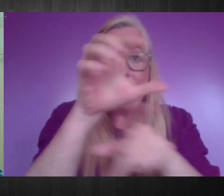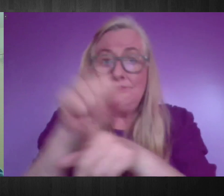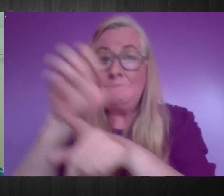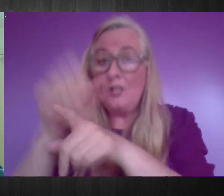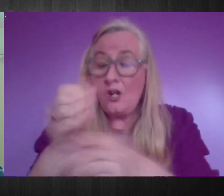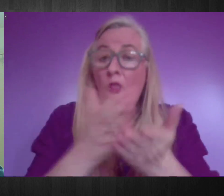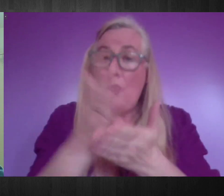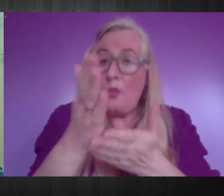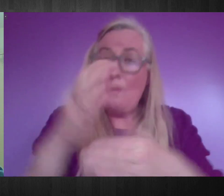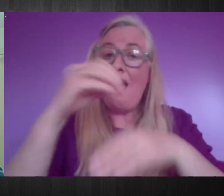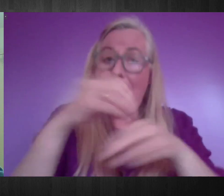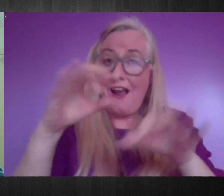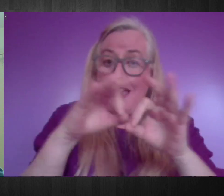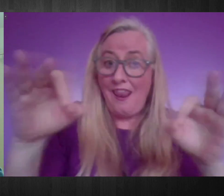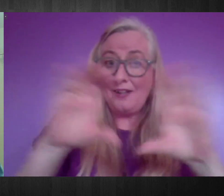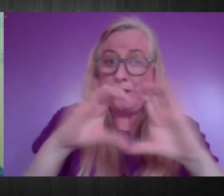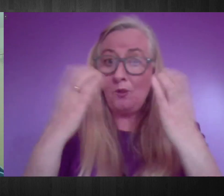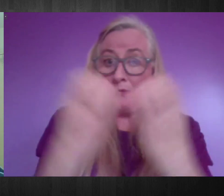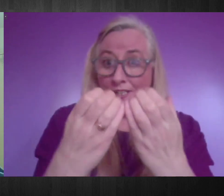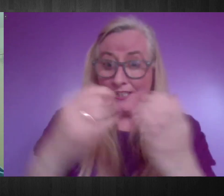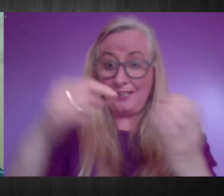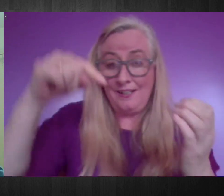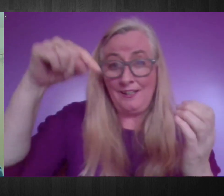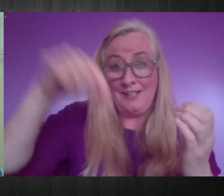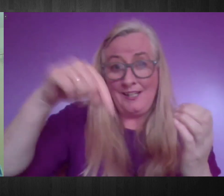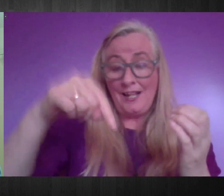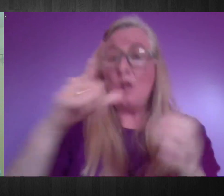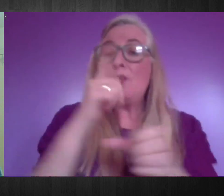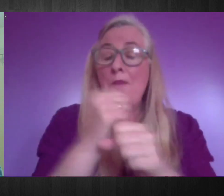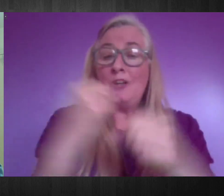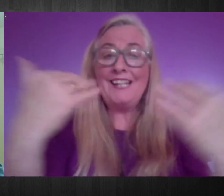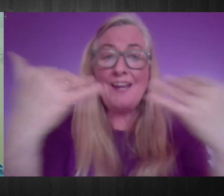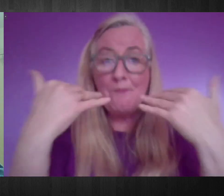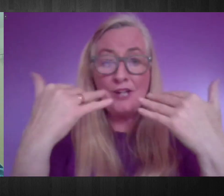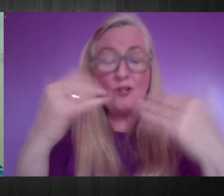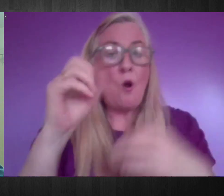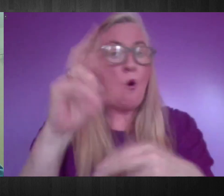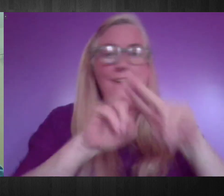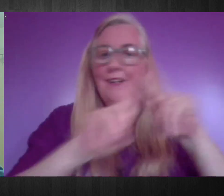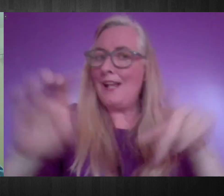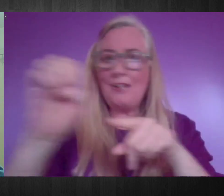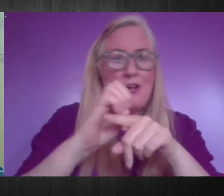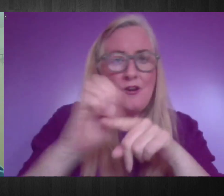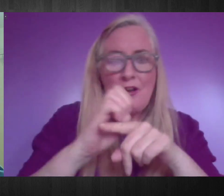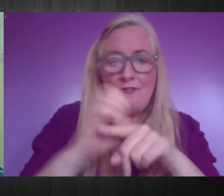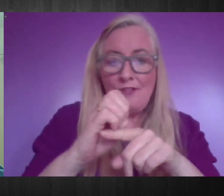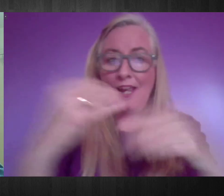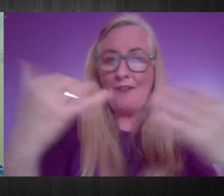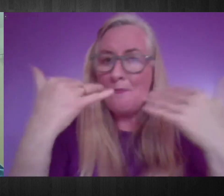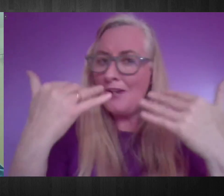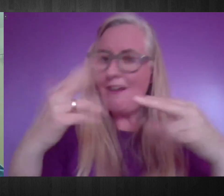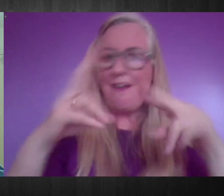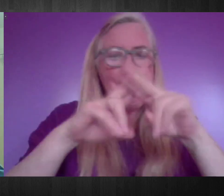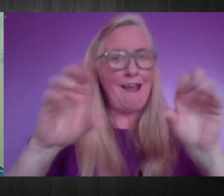we hold weekly, is around information as well and around the lack of information and the lack of clarity around information